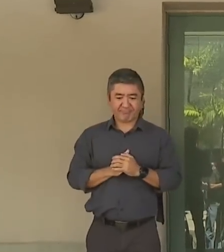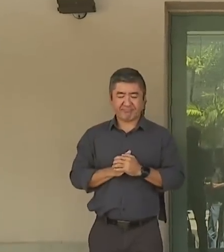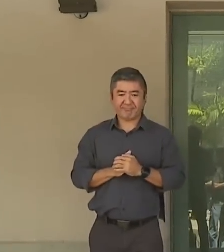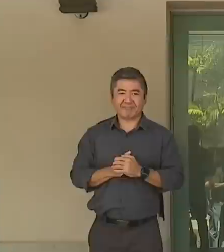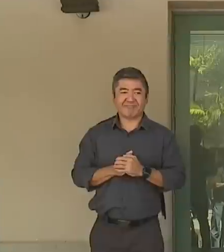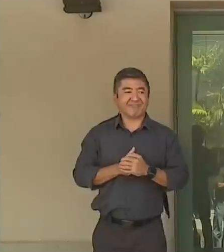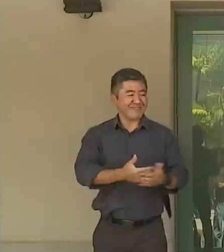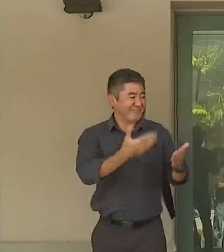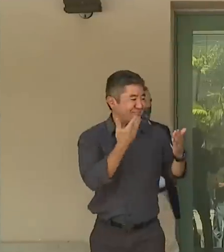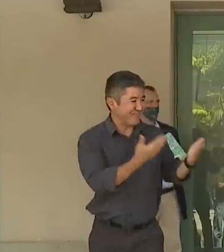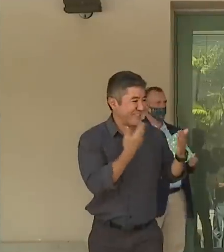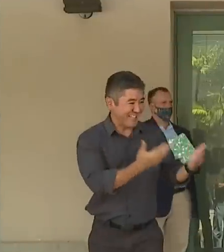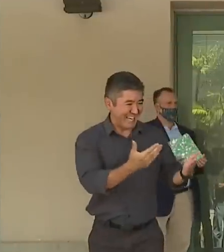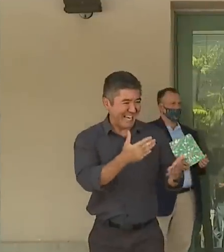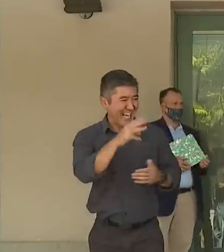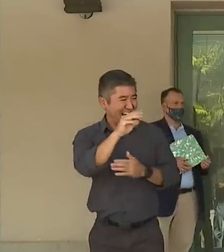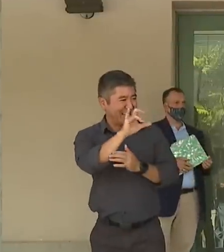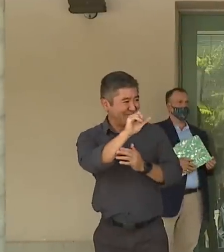Mahalo Mayor,